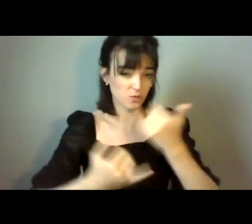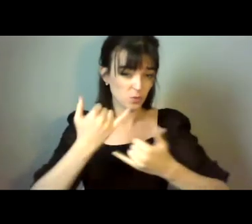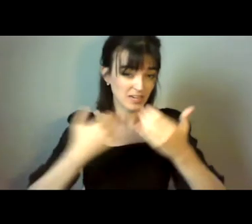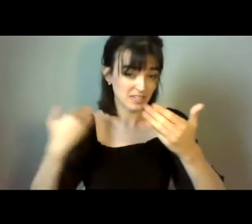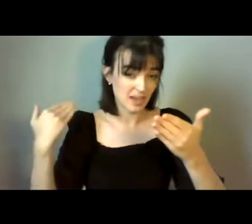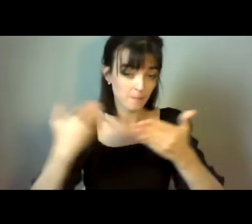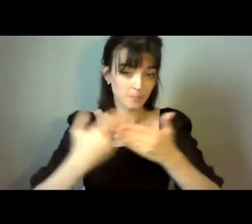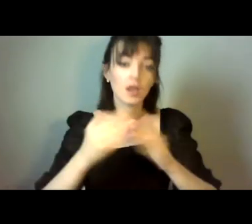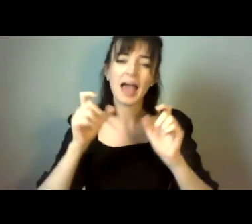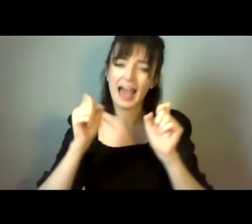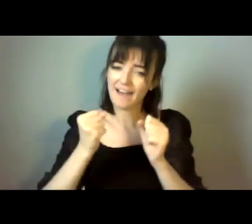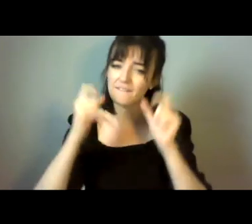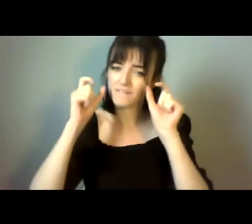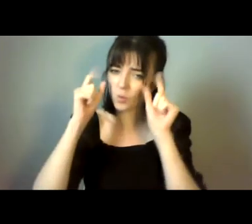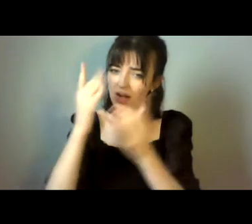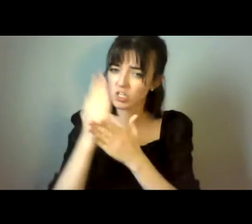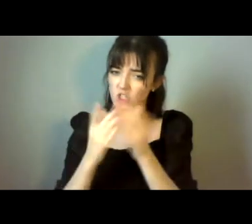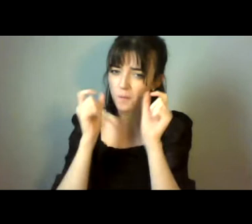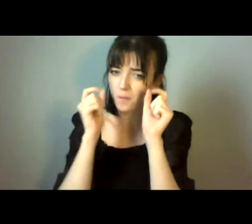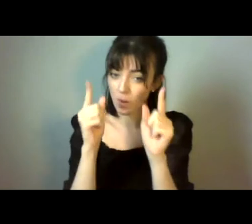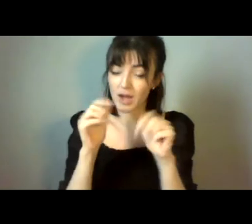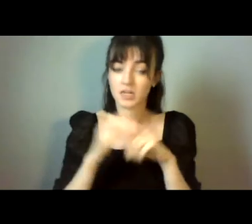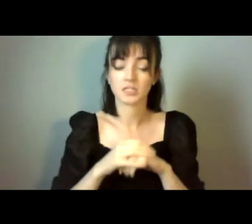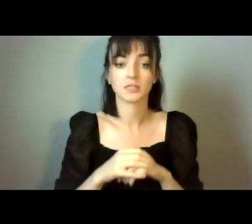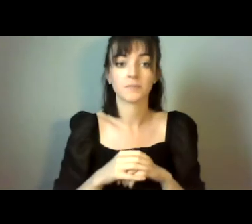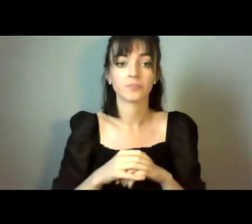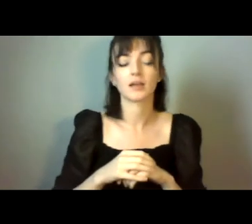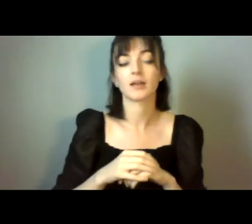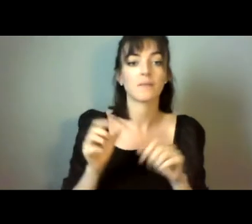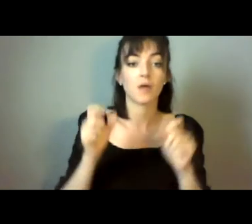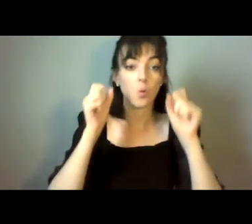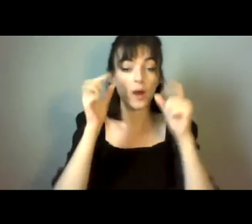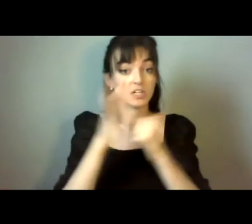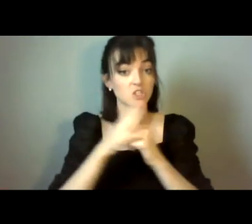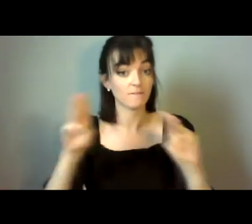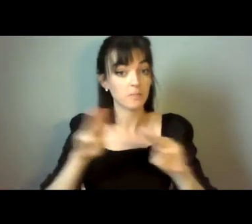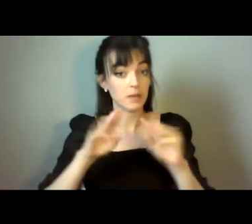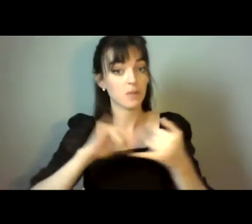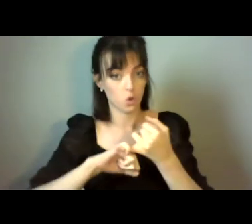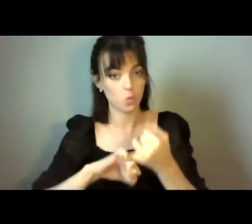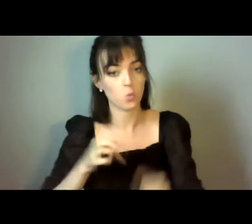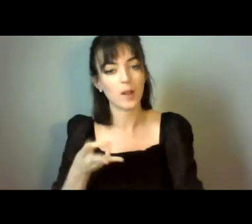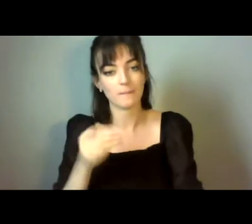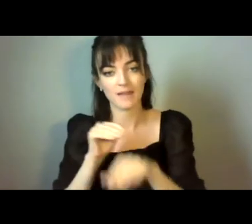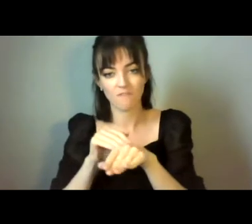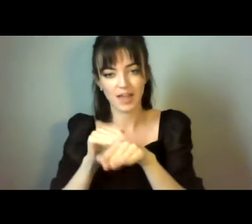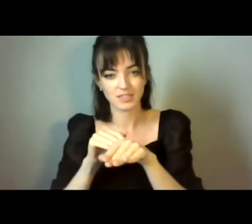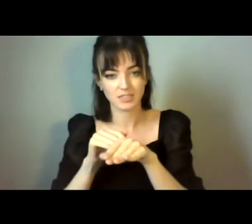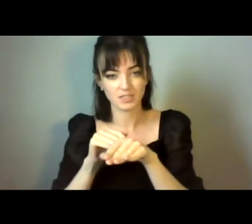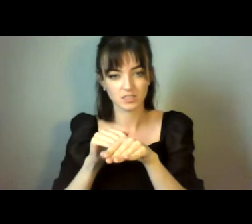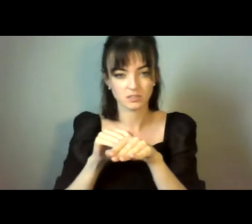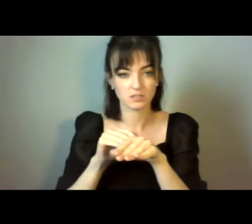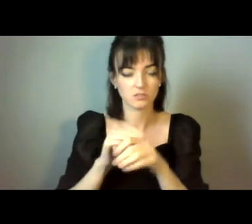an awareness there. I think among the people, it's an awareness amongst the people who are likely to be affected. There are about half a million family